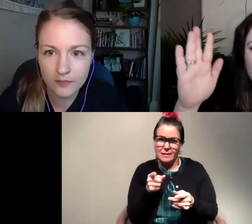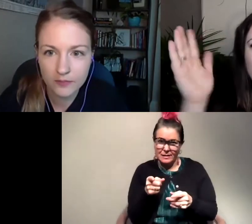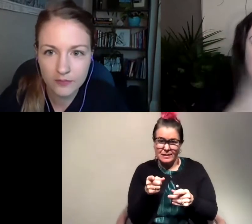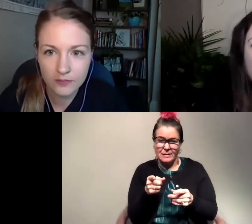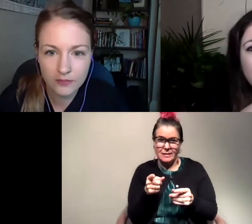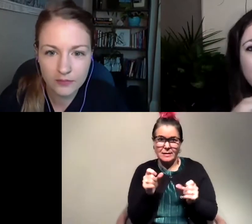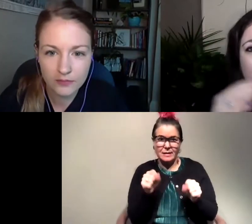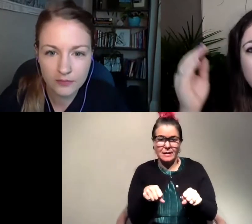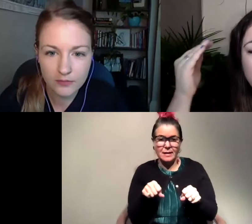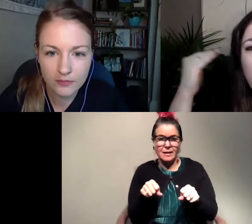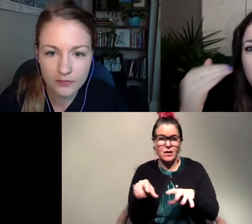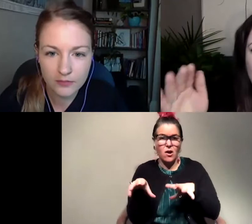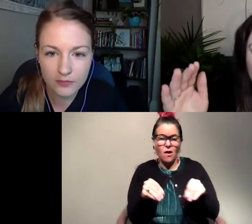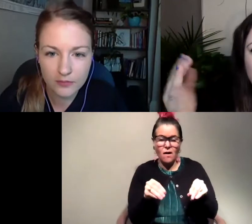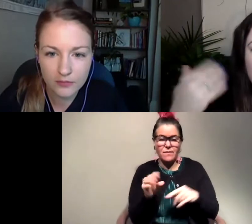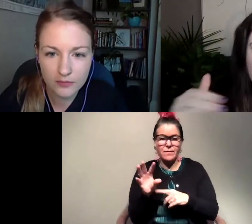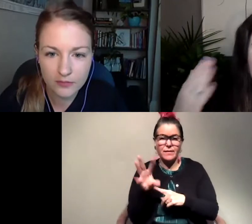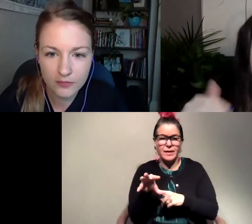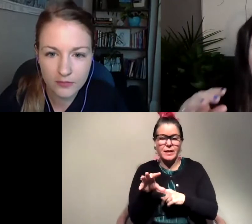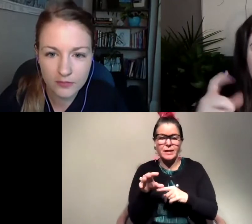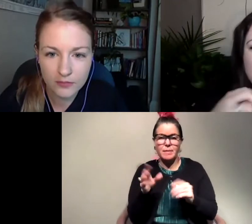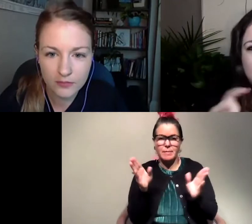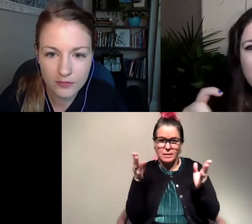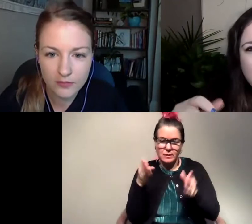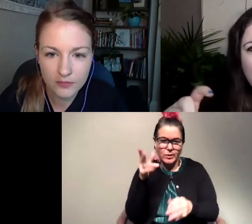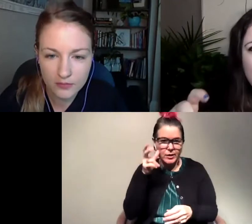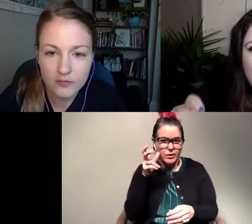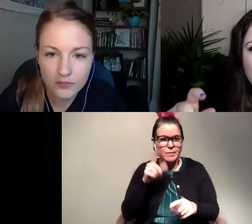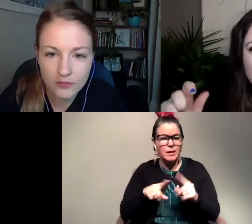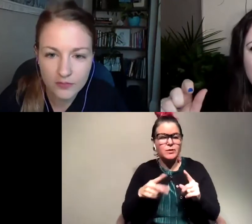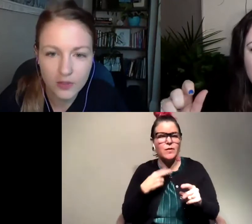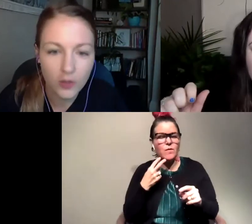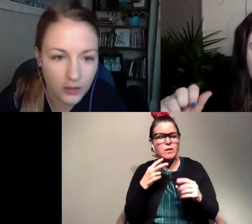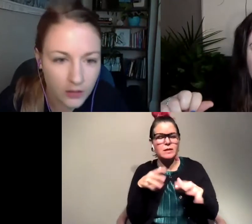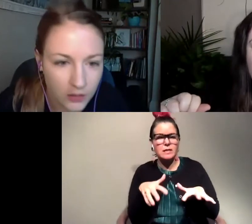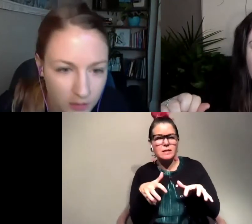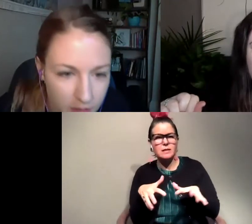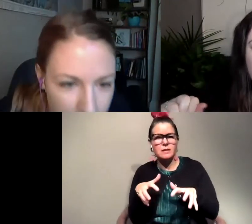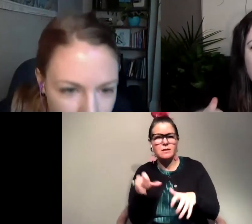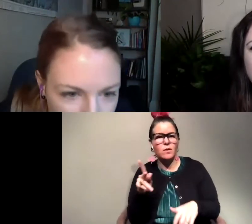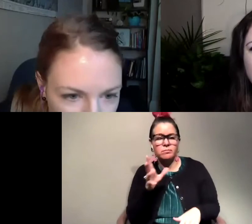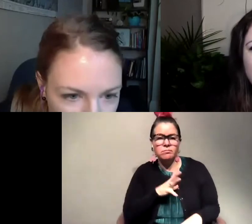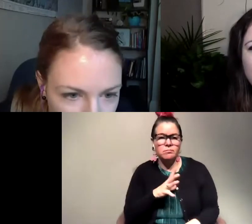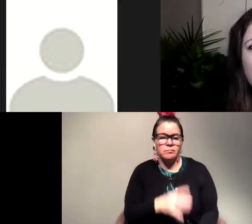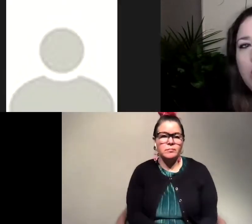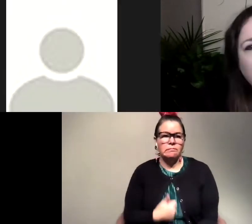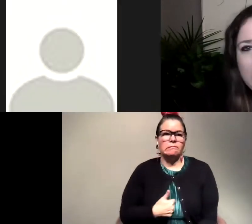like turn off your video so that all the bandwidth can go to hearing you because your voice is breaking up a little bit. Okay yeah sorry about that. Oh I